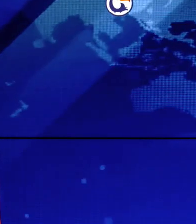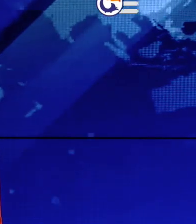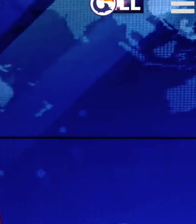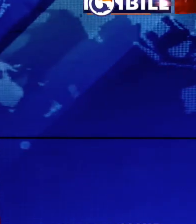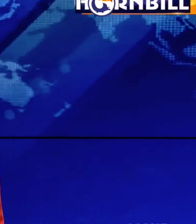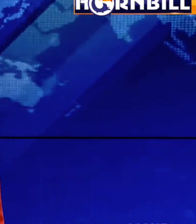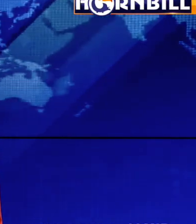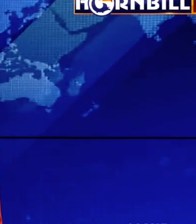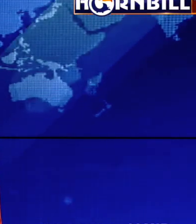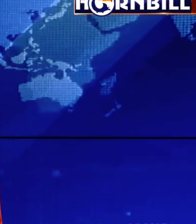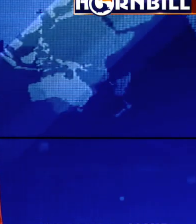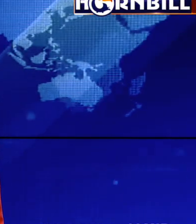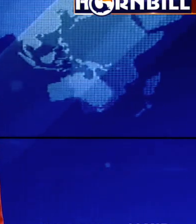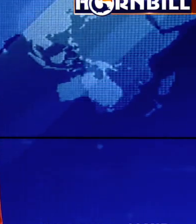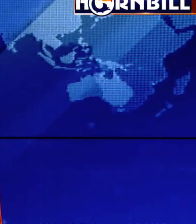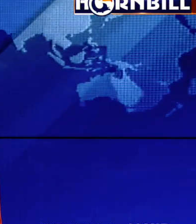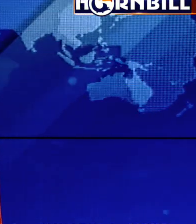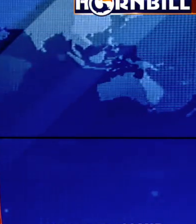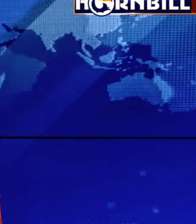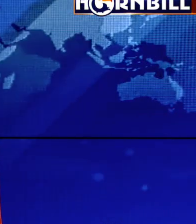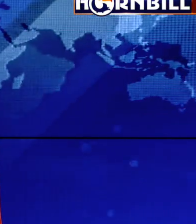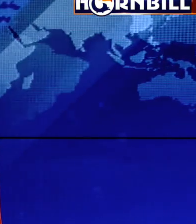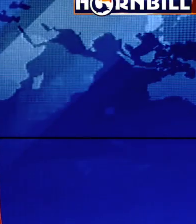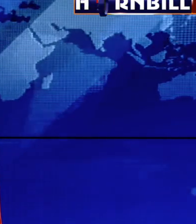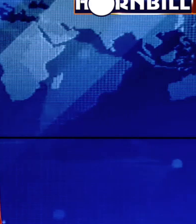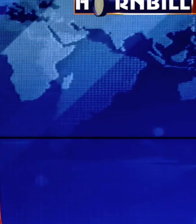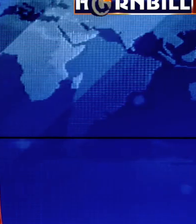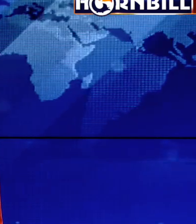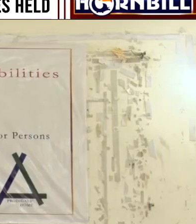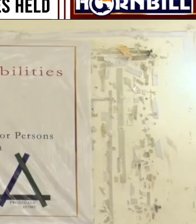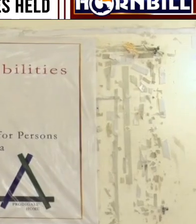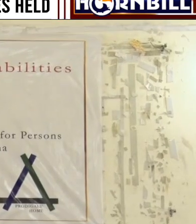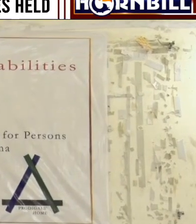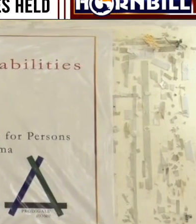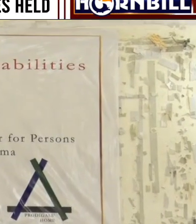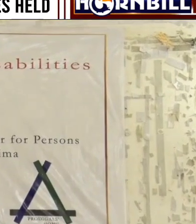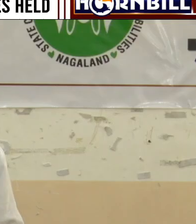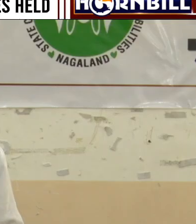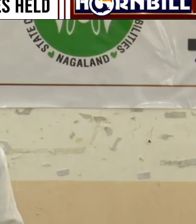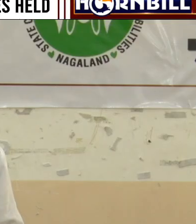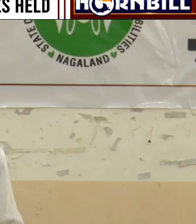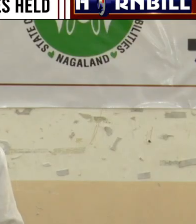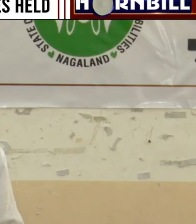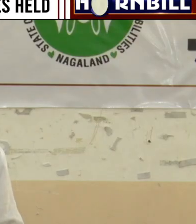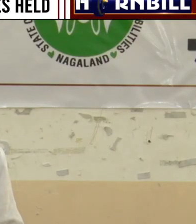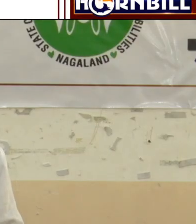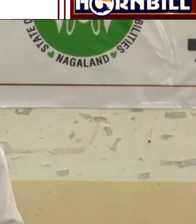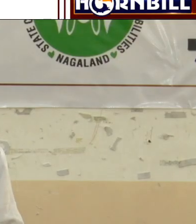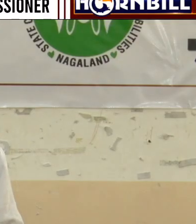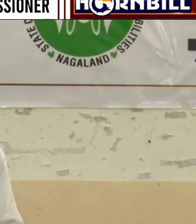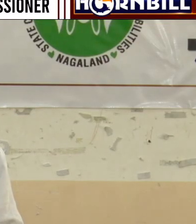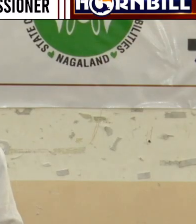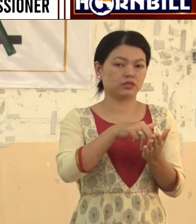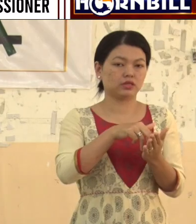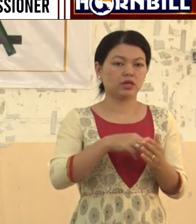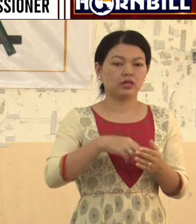Rights of Children with Disabilities Related to Education are today's workshop. Projectal Home is organized. The workshop is